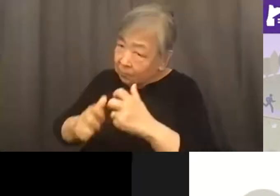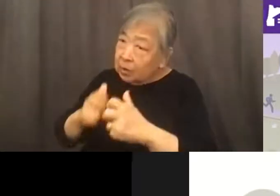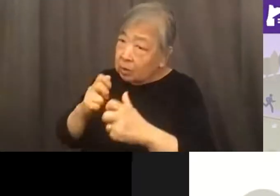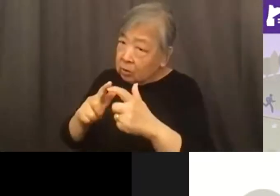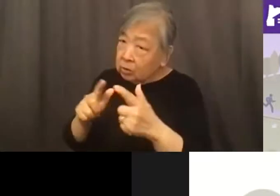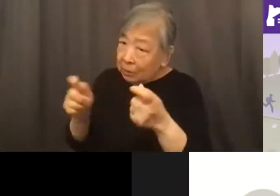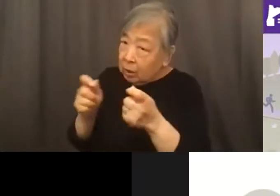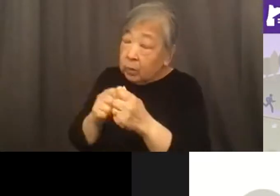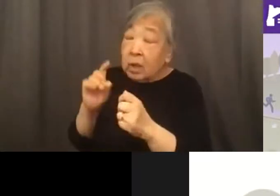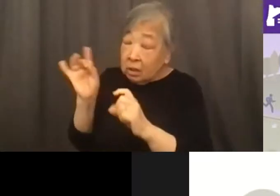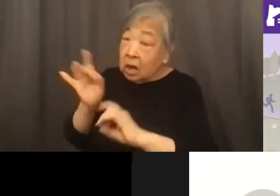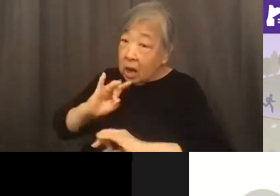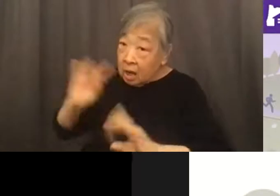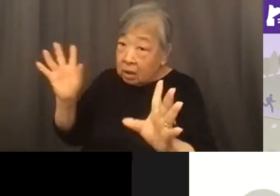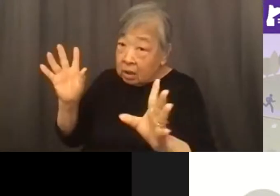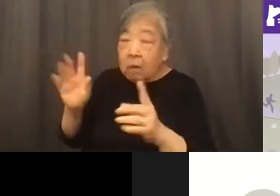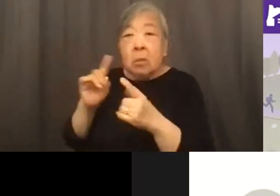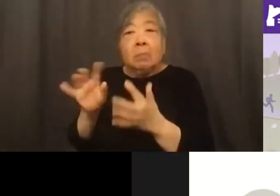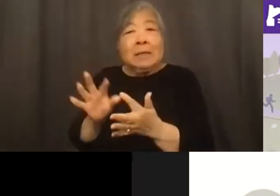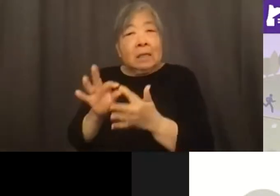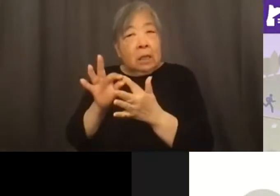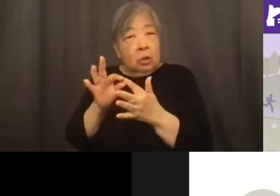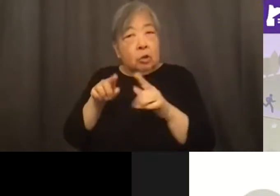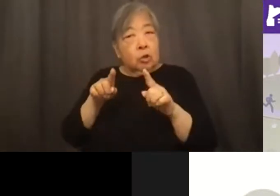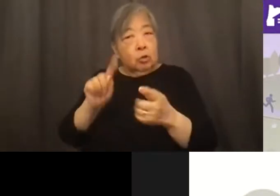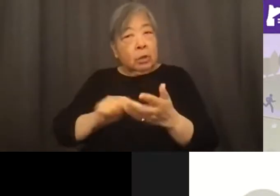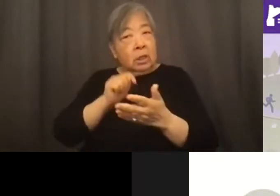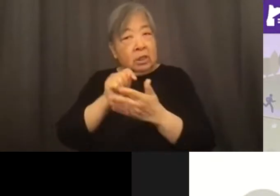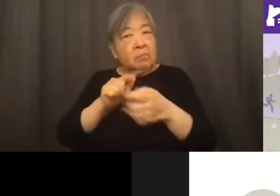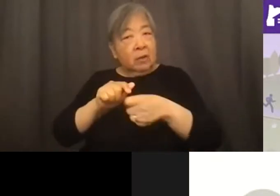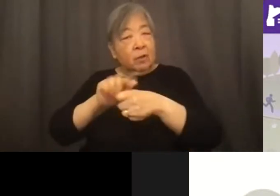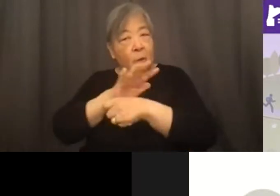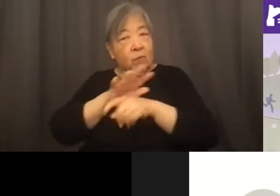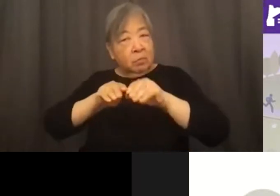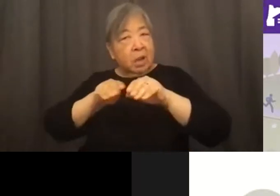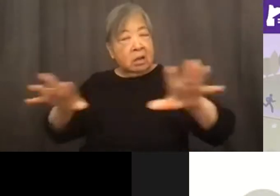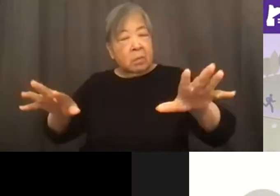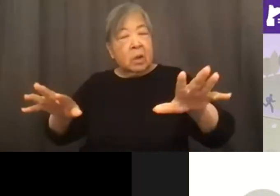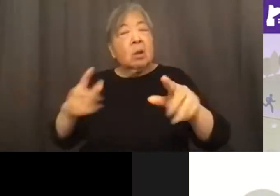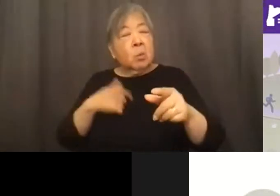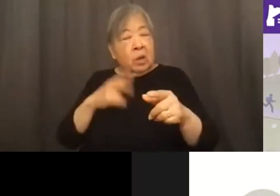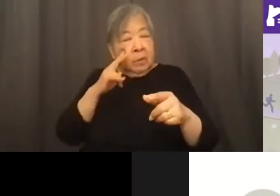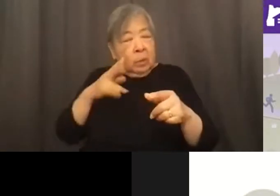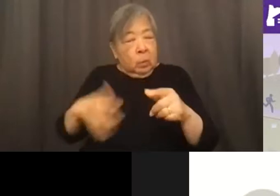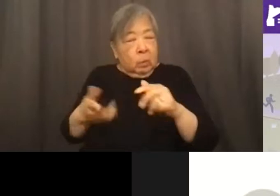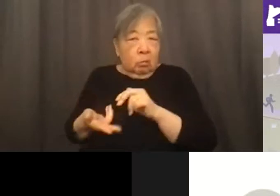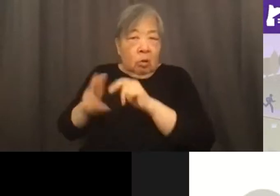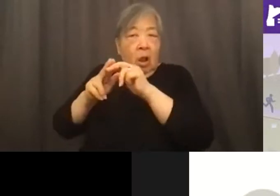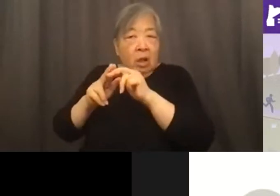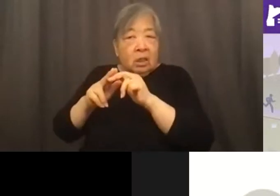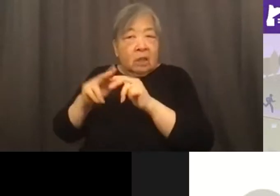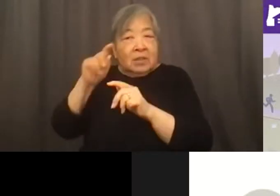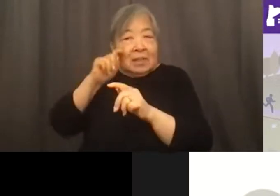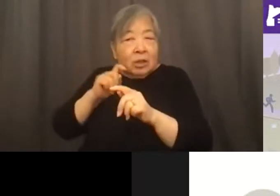and heinous, but particularly during these times of the COVID-19 pandemic, we've seen a rise in sexual harassment